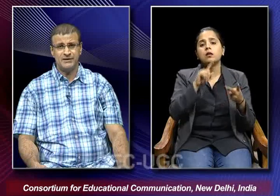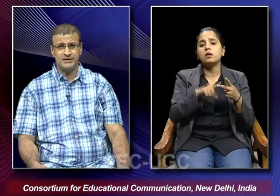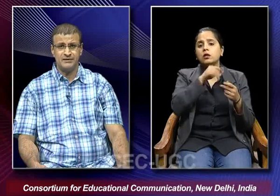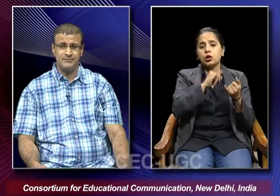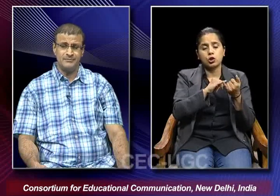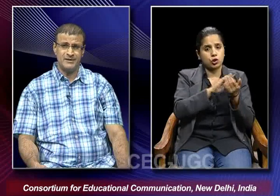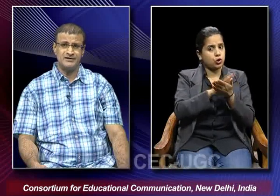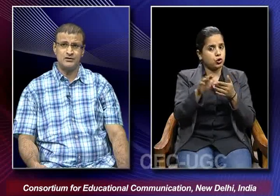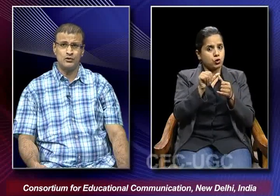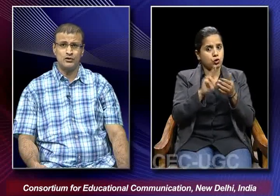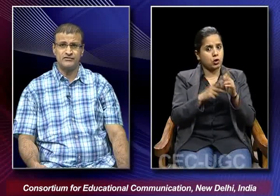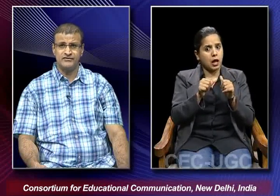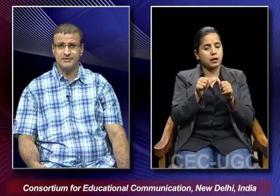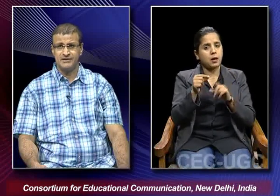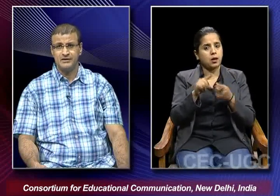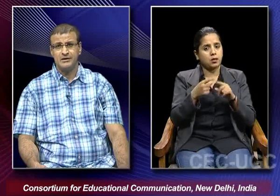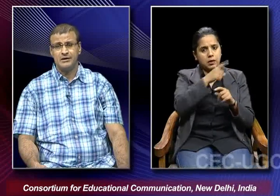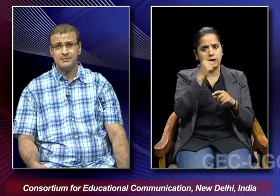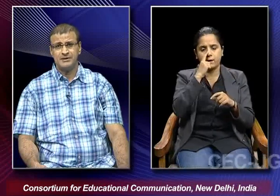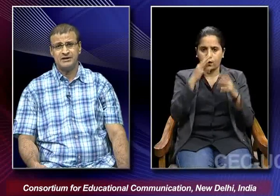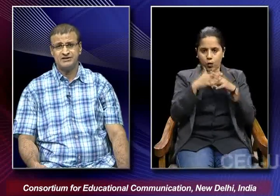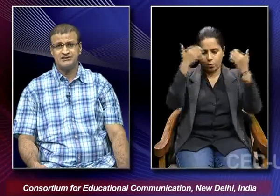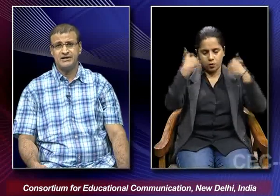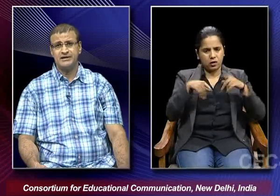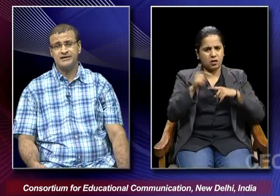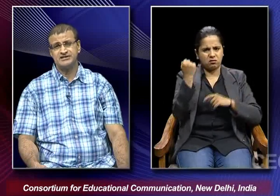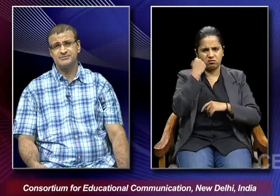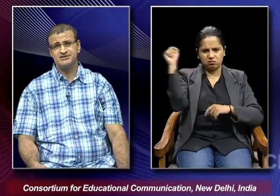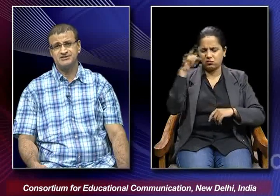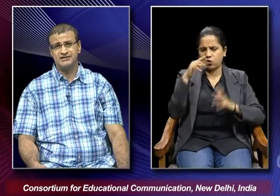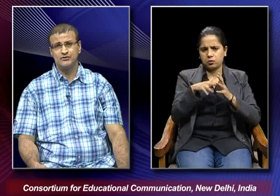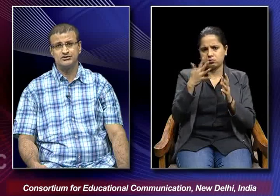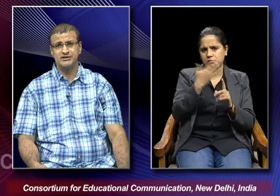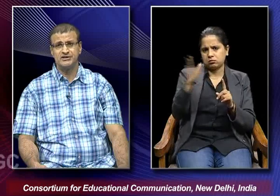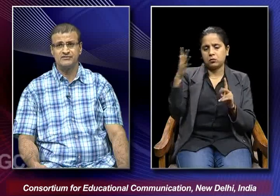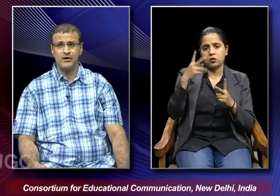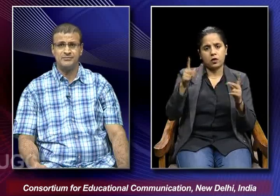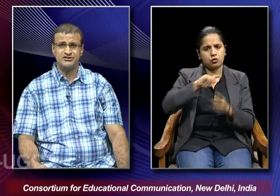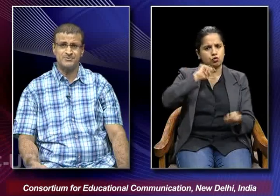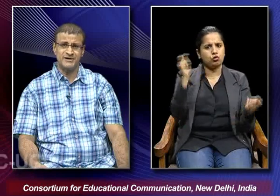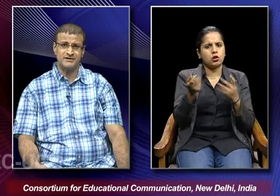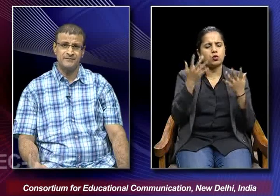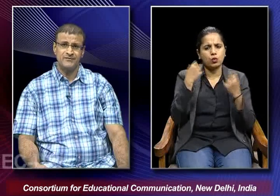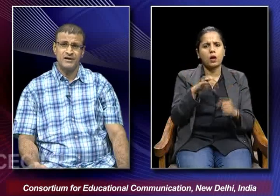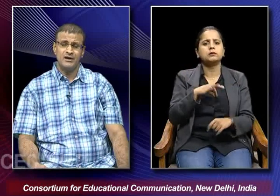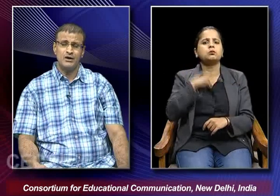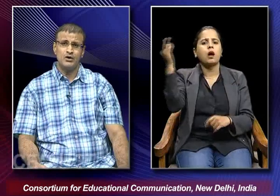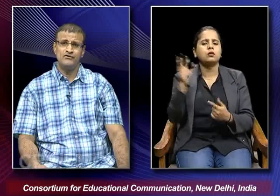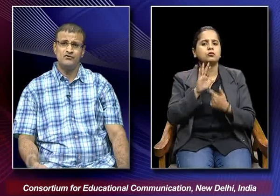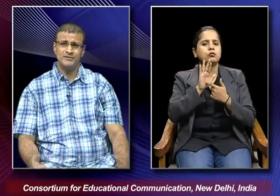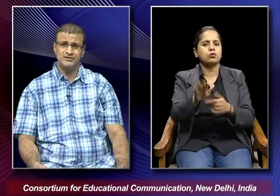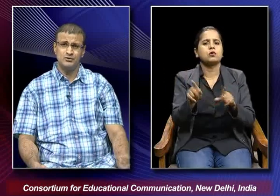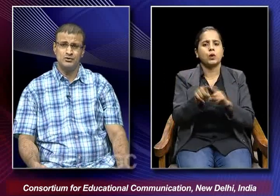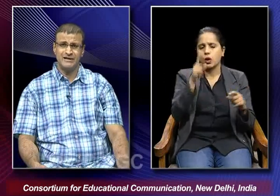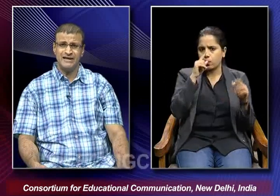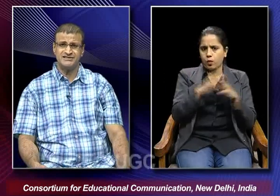Apte played the role of the female protagonist and exhibits the revolutionary reform spirit of a